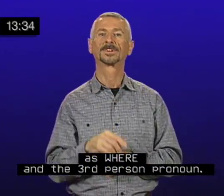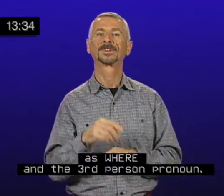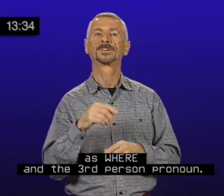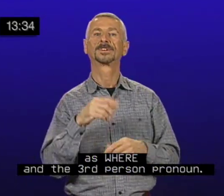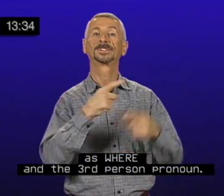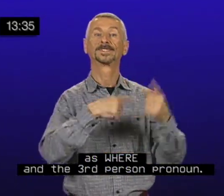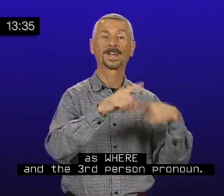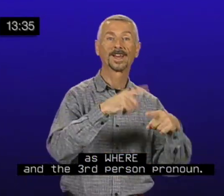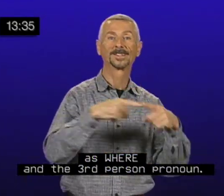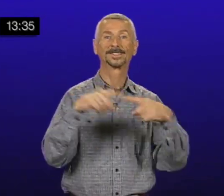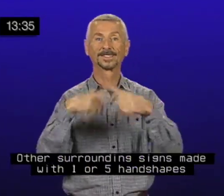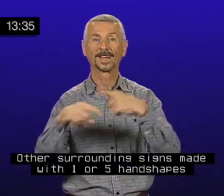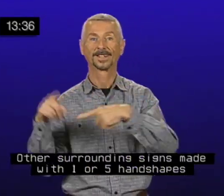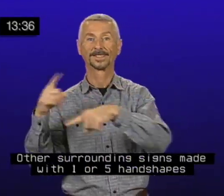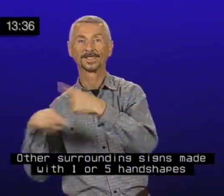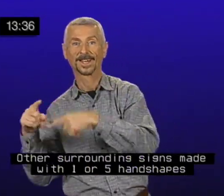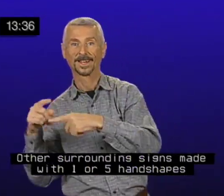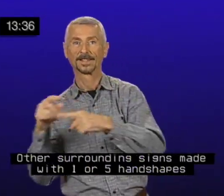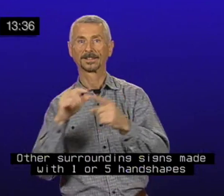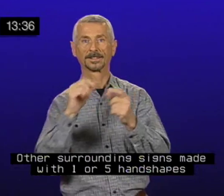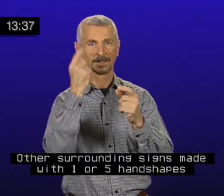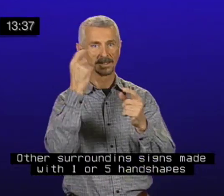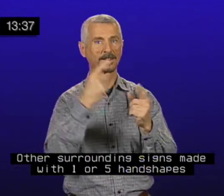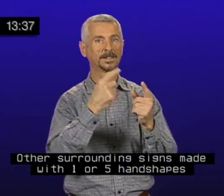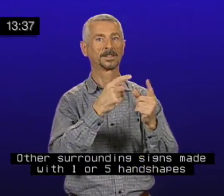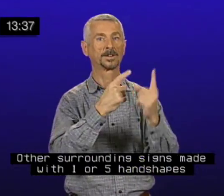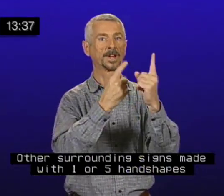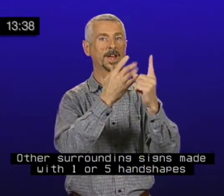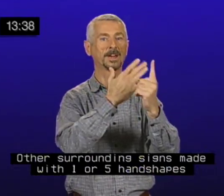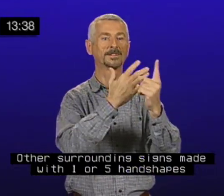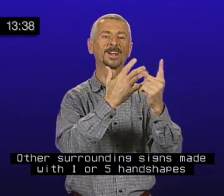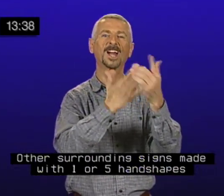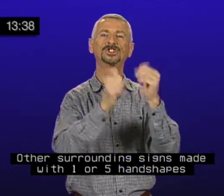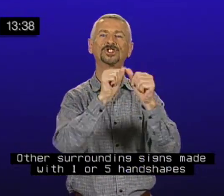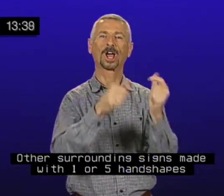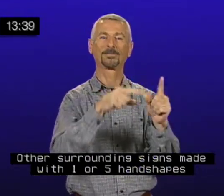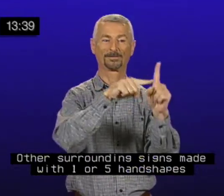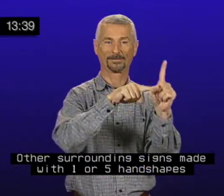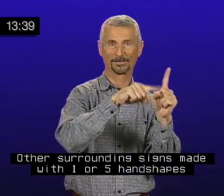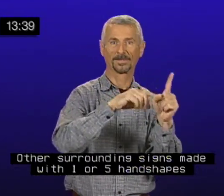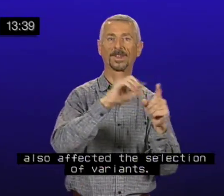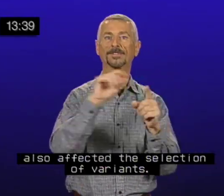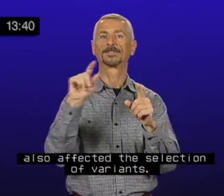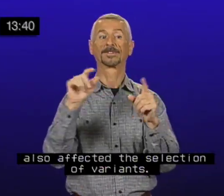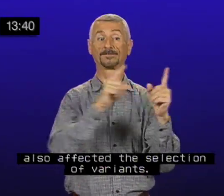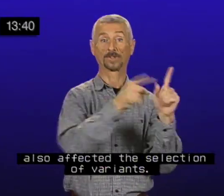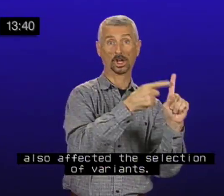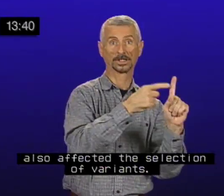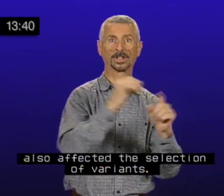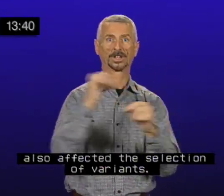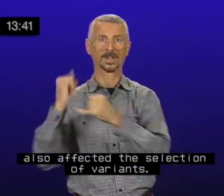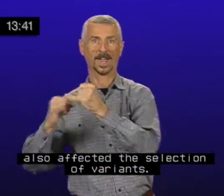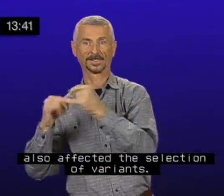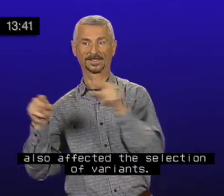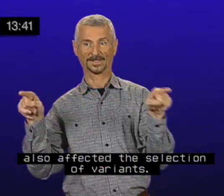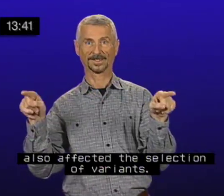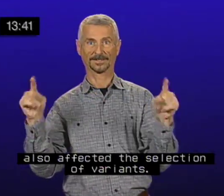Other surrounding signs made with one or five hand shapes also affected the selection of variants.